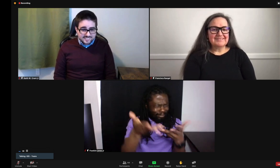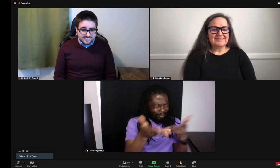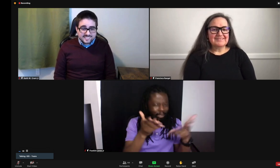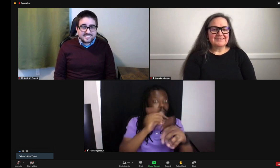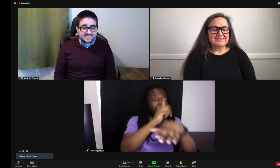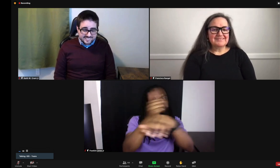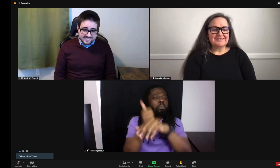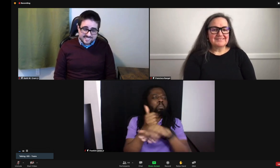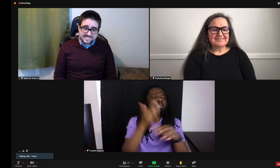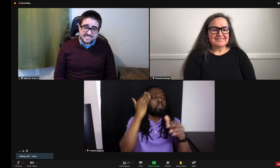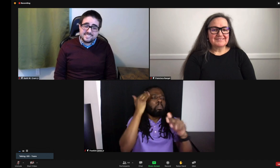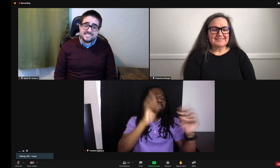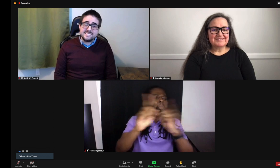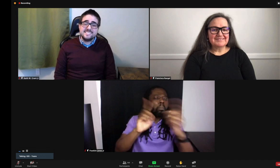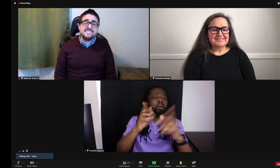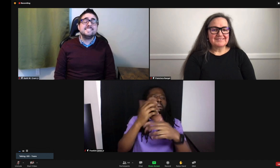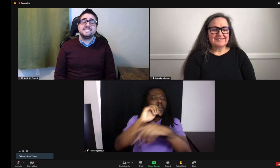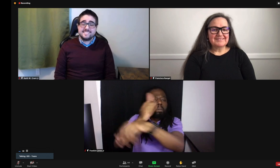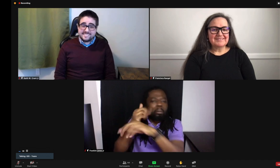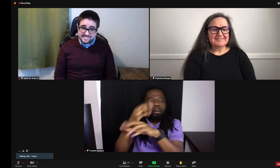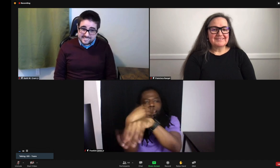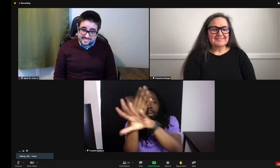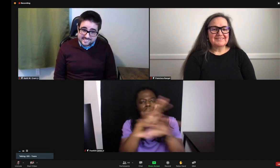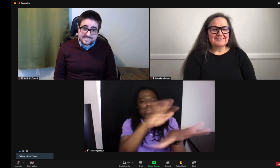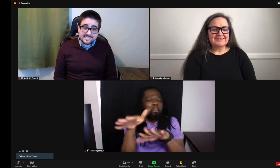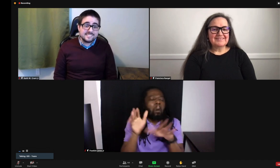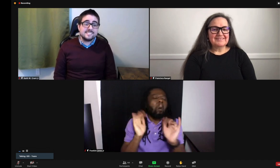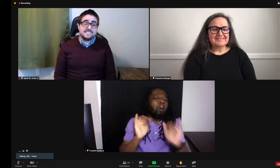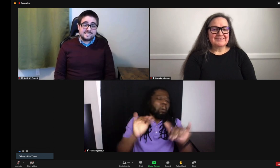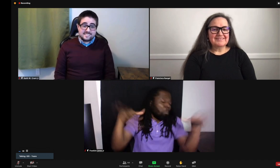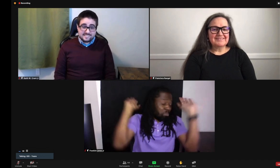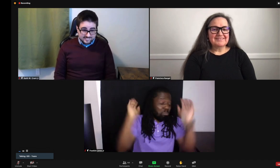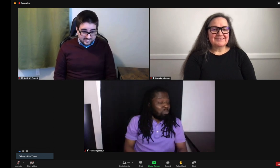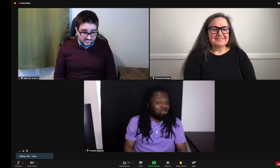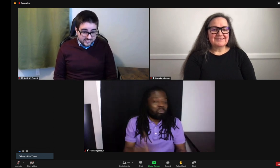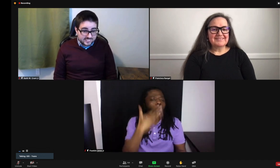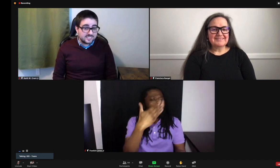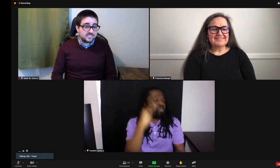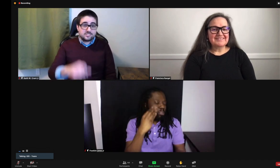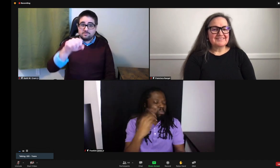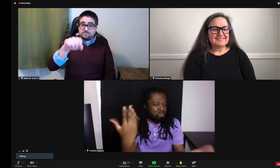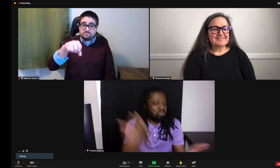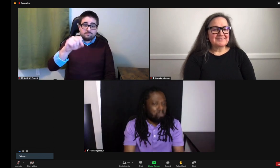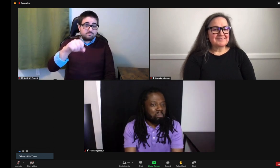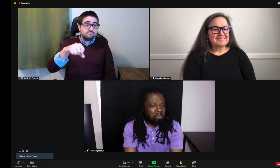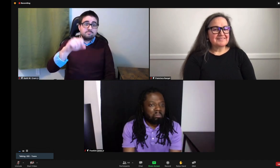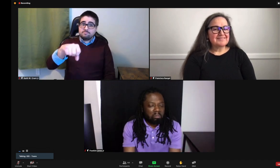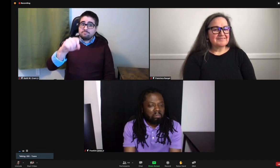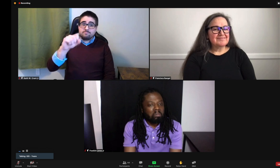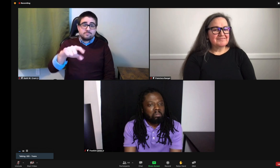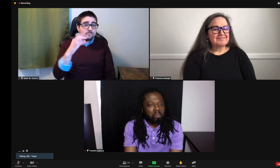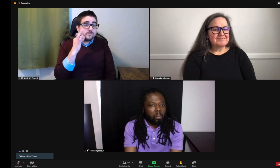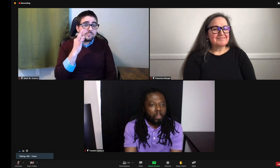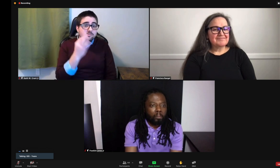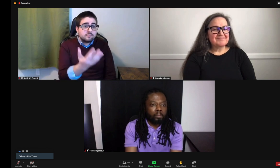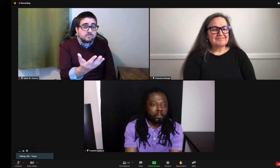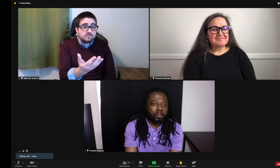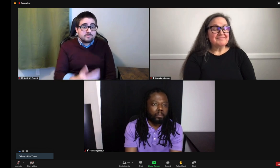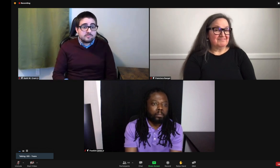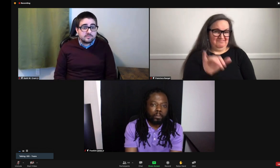feet apart. I know that everything else can work, you know, remotely. But once we realized what accommodations were in place, it was a pretty good experience.